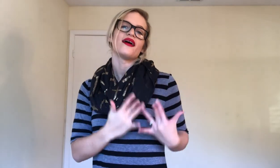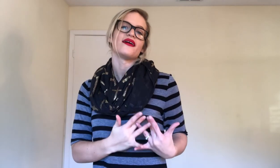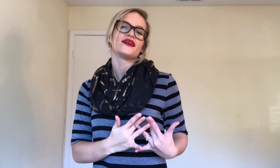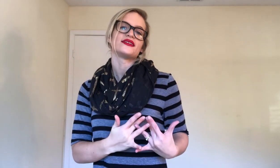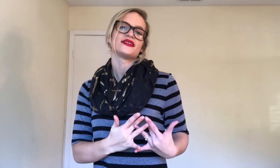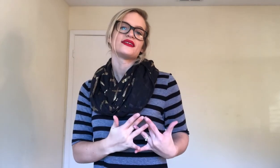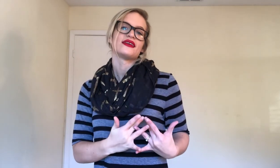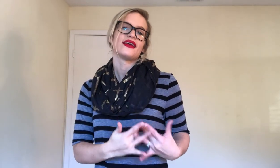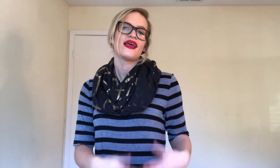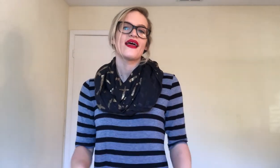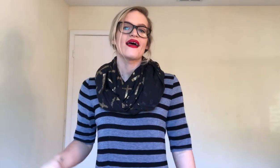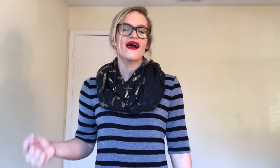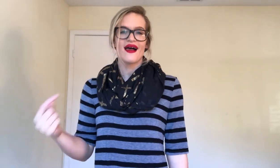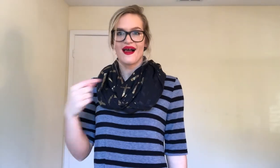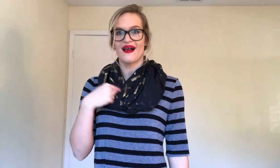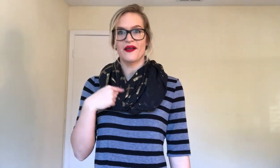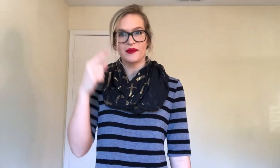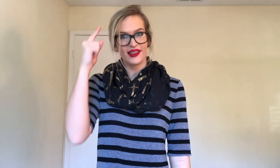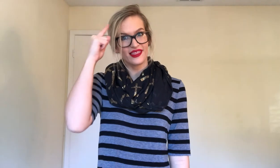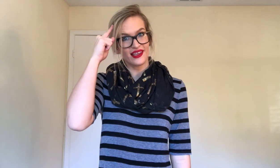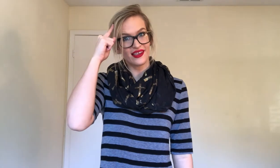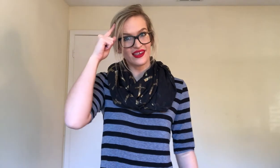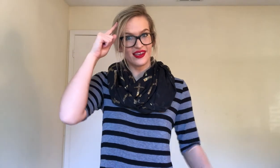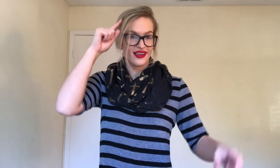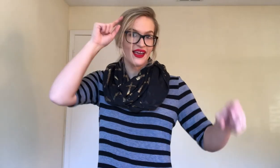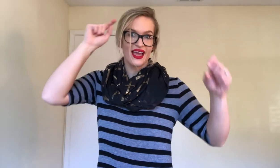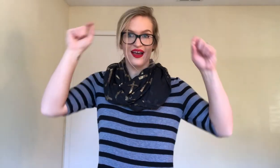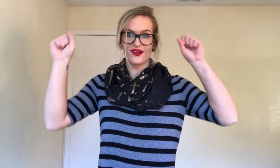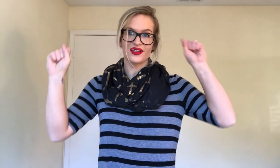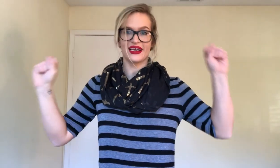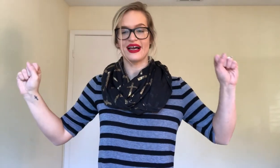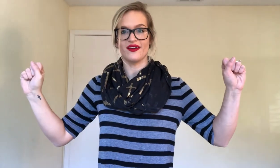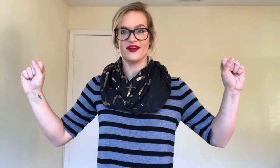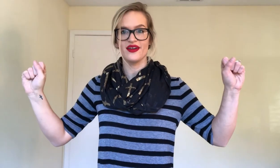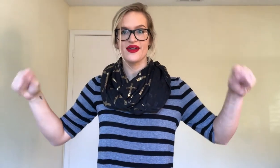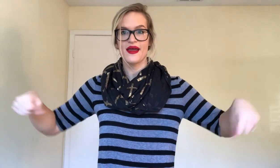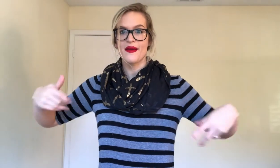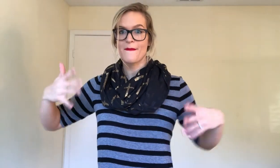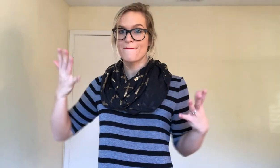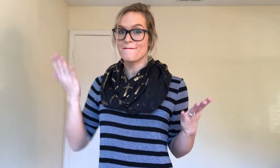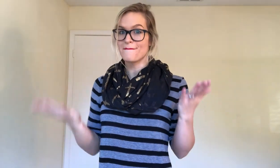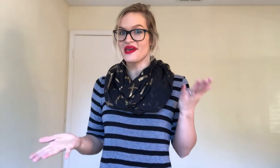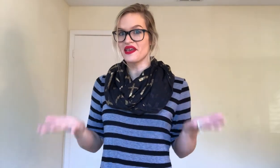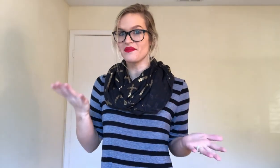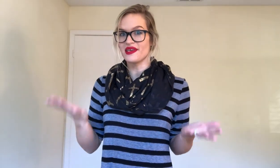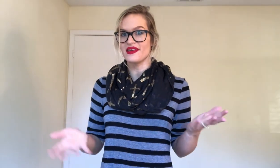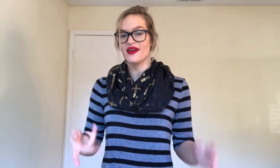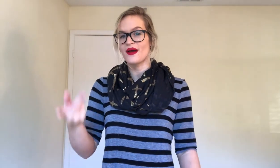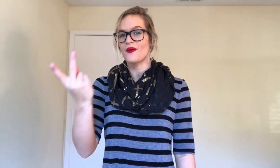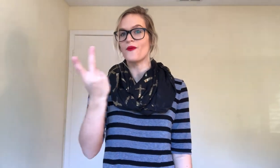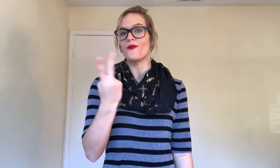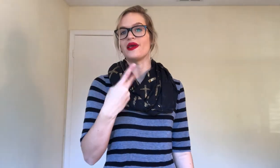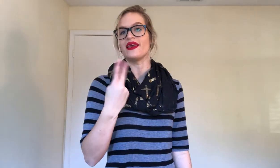Heart. Heart. I'm. Thinking. Out. Loud. Maybe. We.